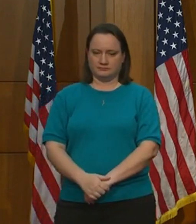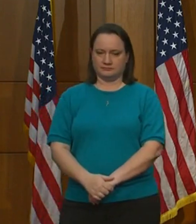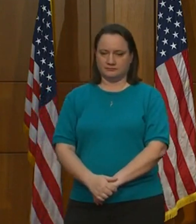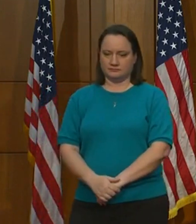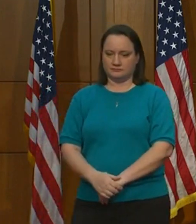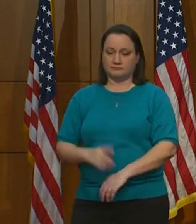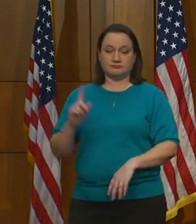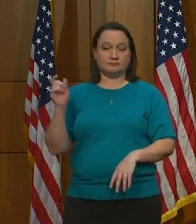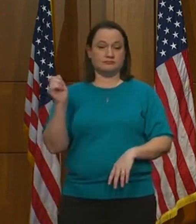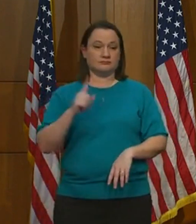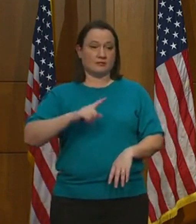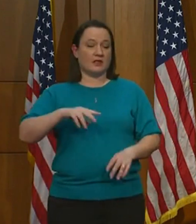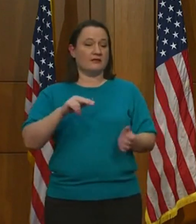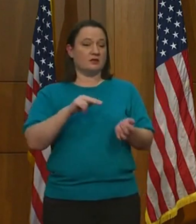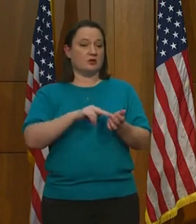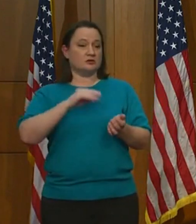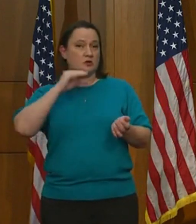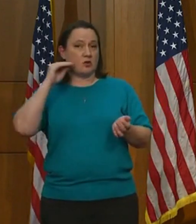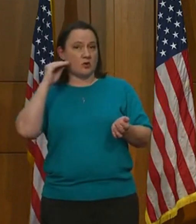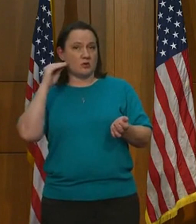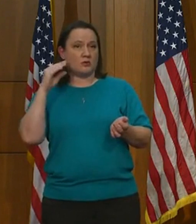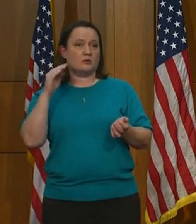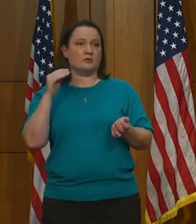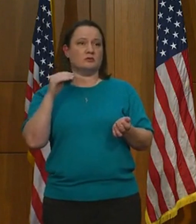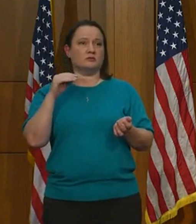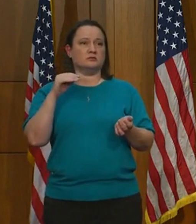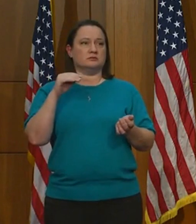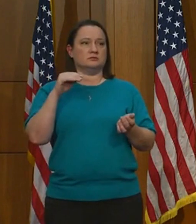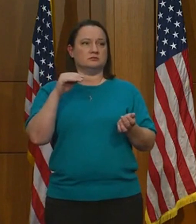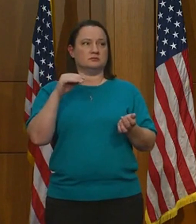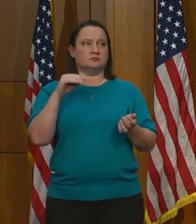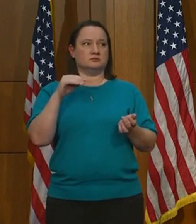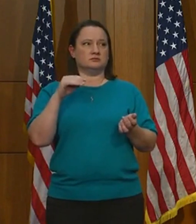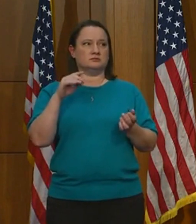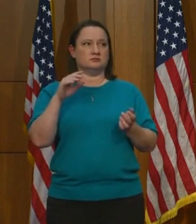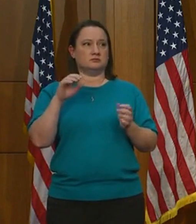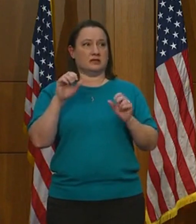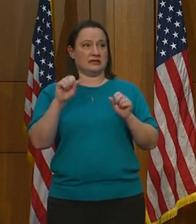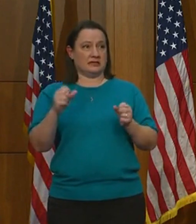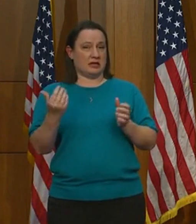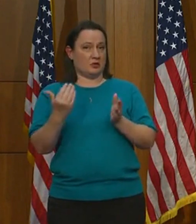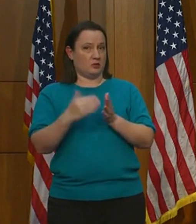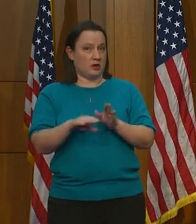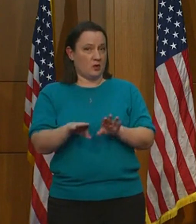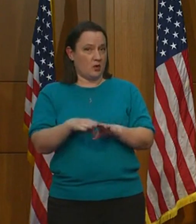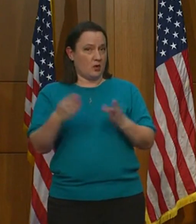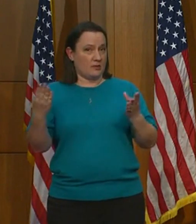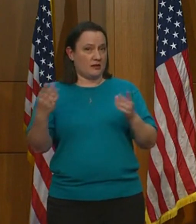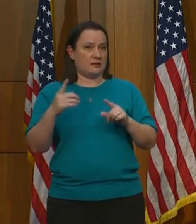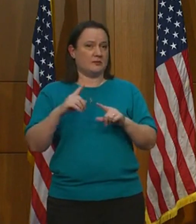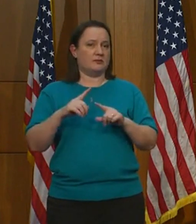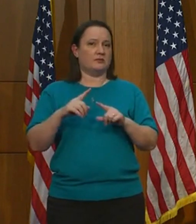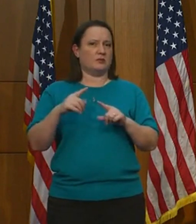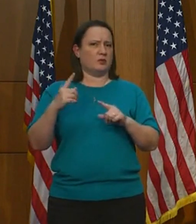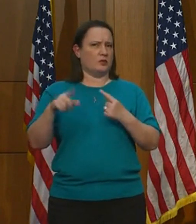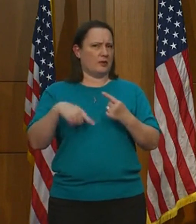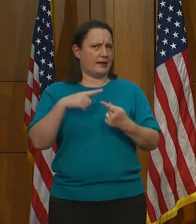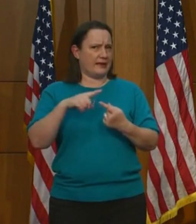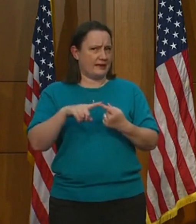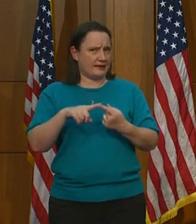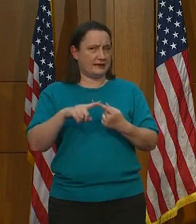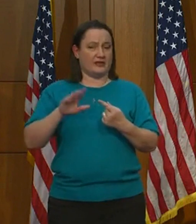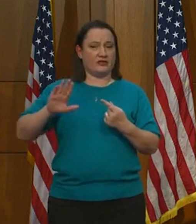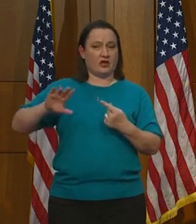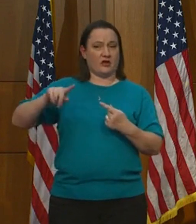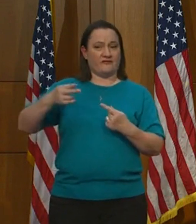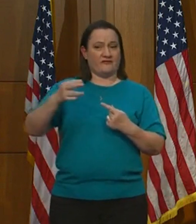can't reopen until 14 days after the rest of the state moved into a new phase, where are nursing homes now in regards to phasing?